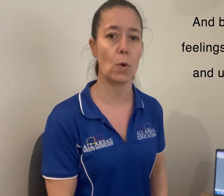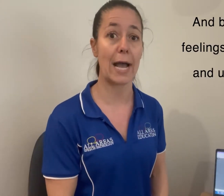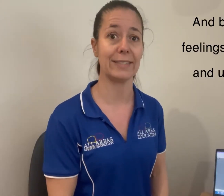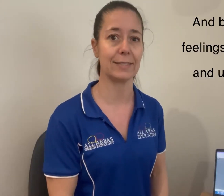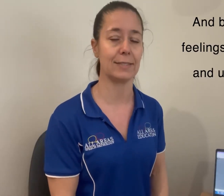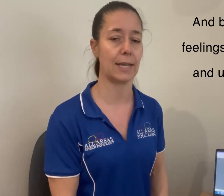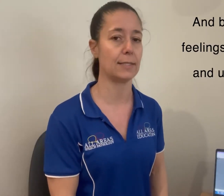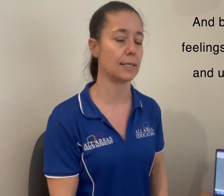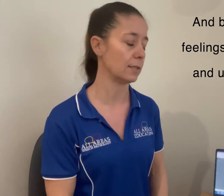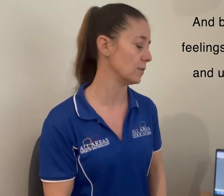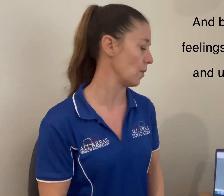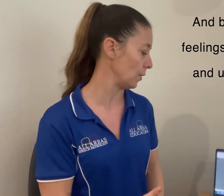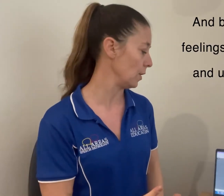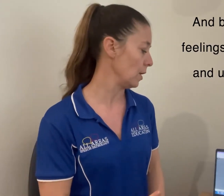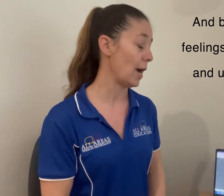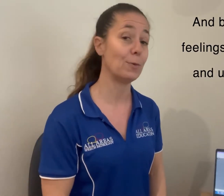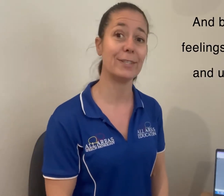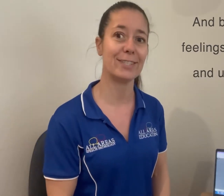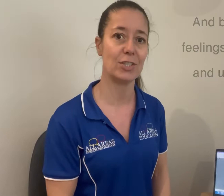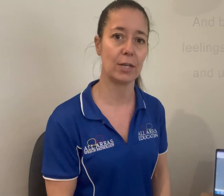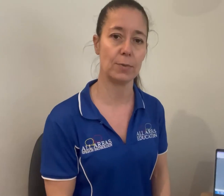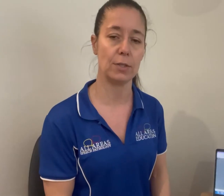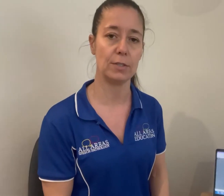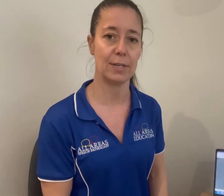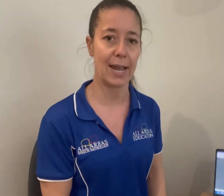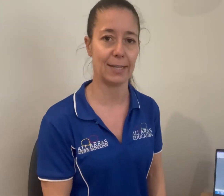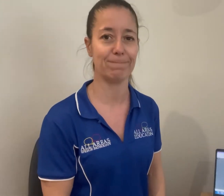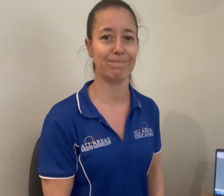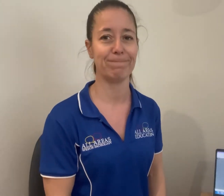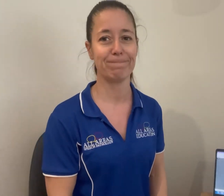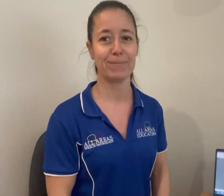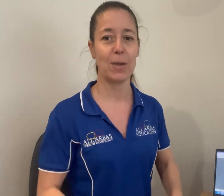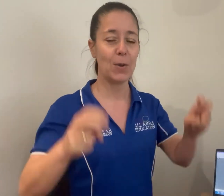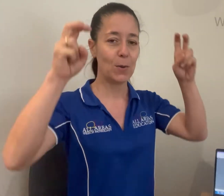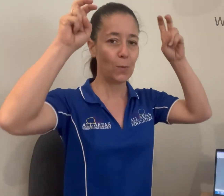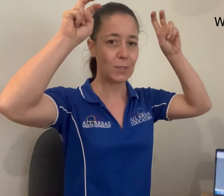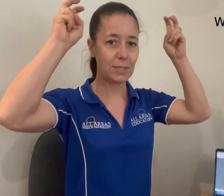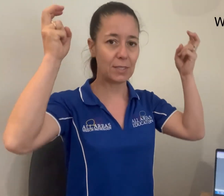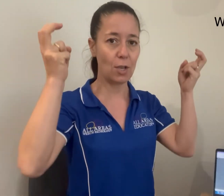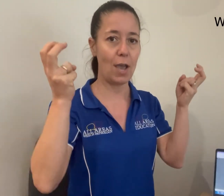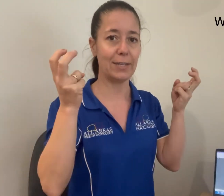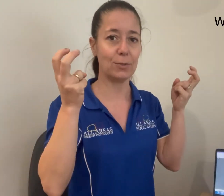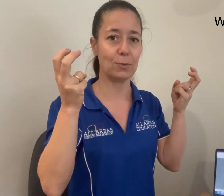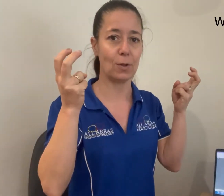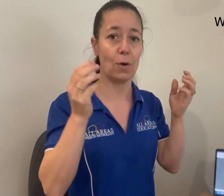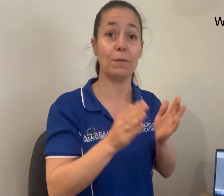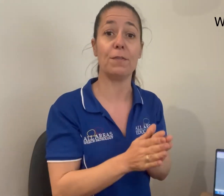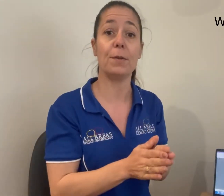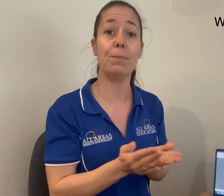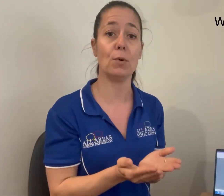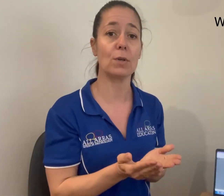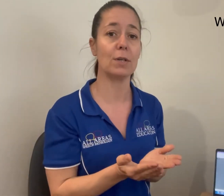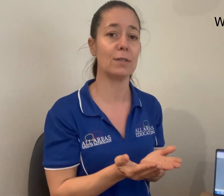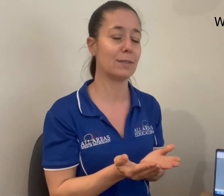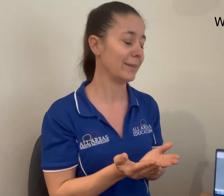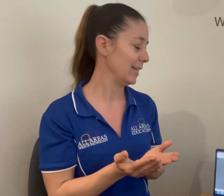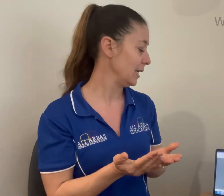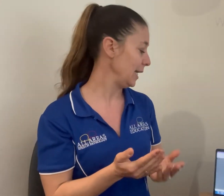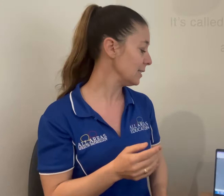understanding. So I wanted to share it with you today. What's the title of the book? It's